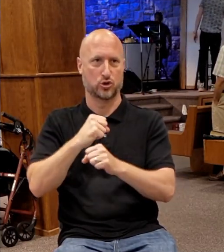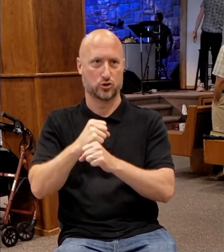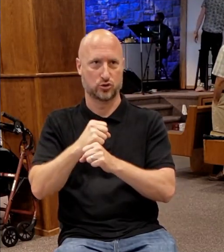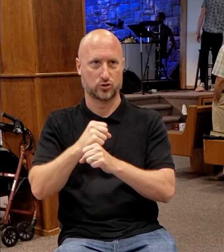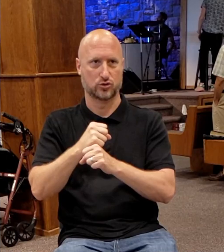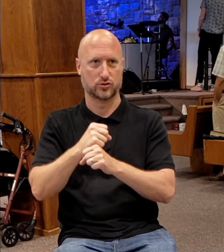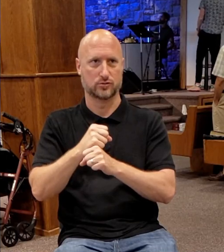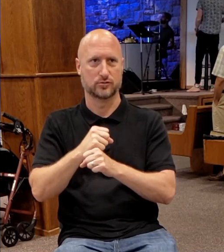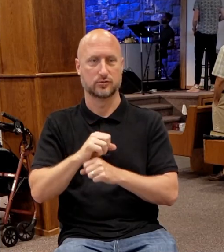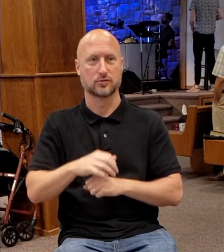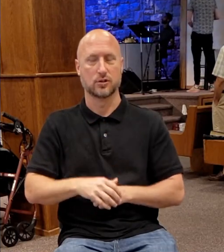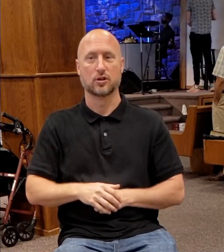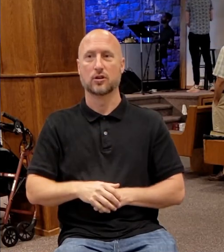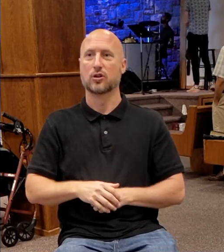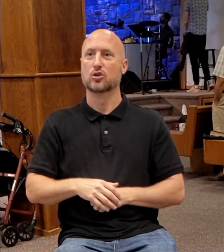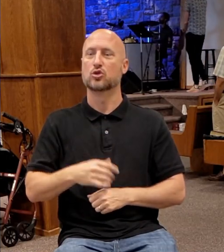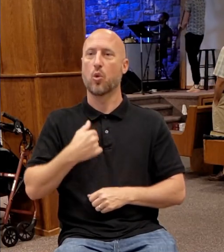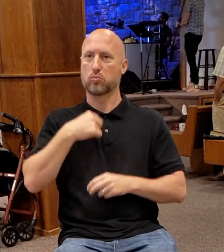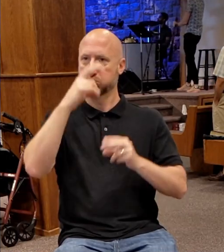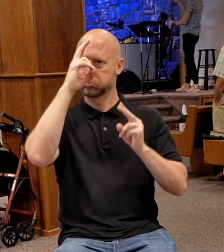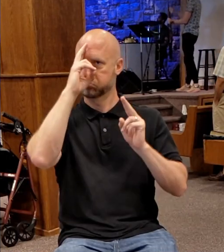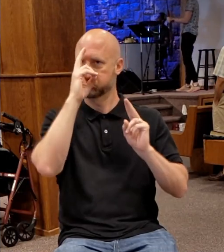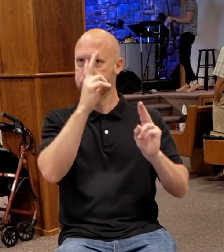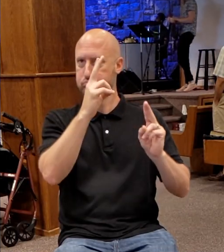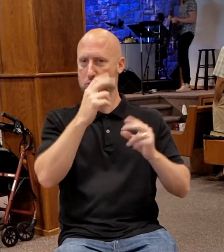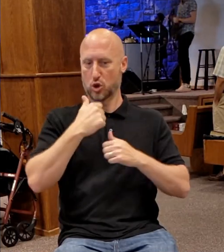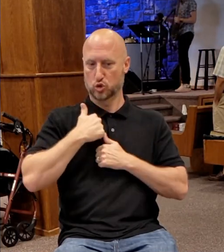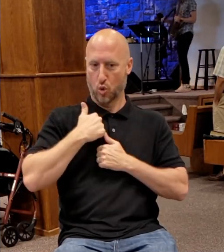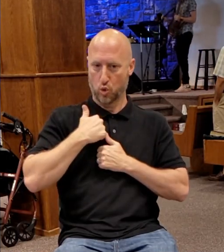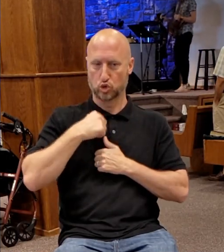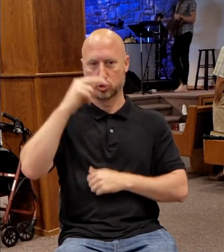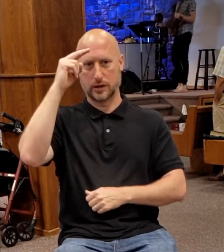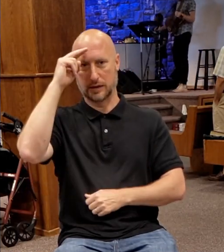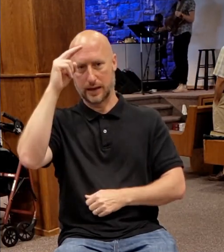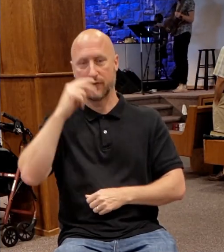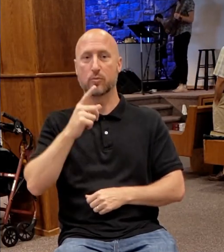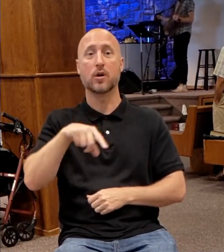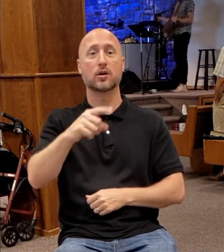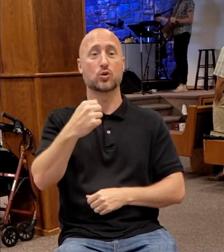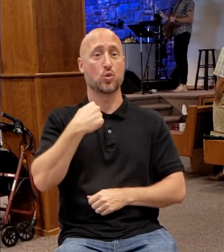That's not what I'm saying. But you and I know as American Christians, you know,